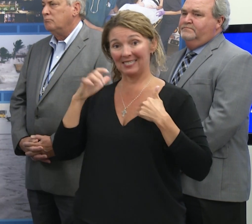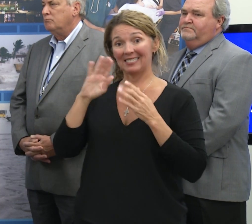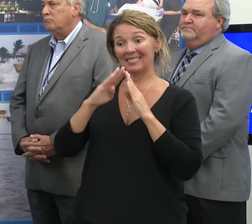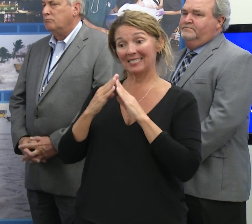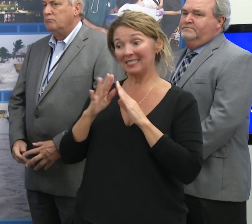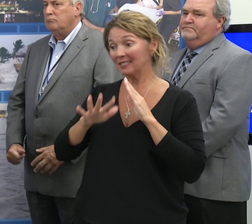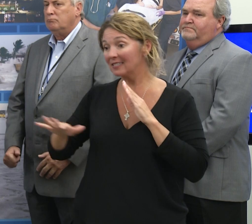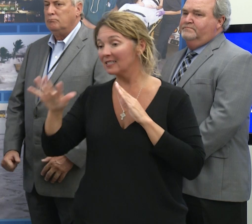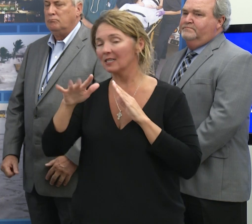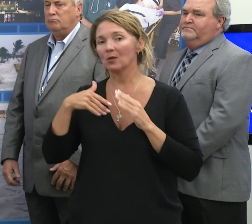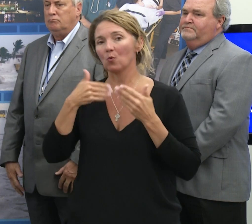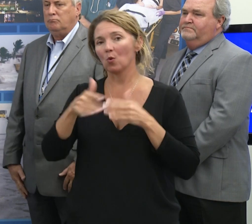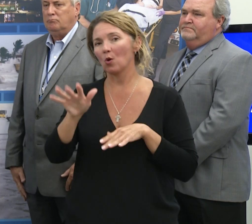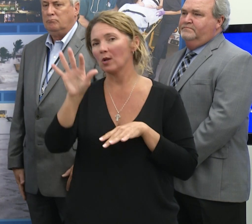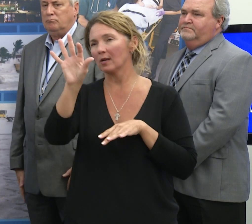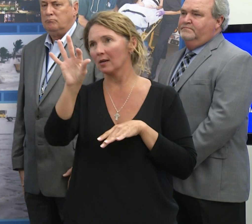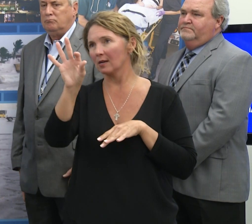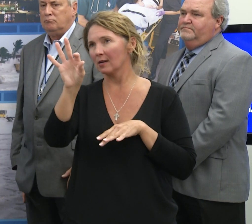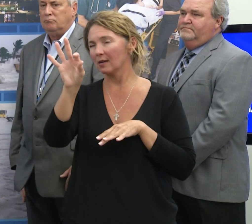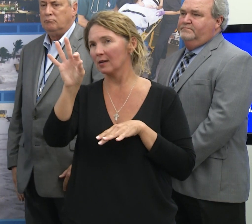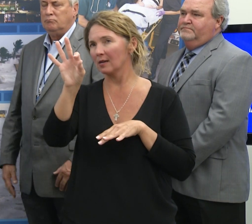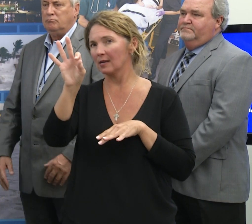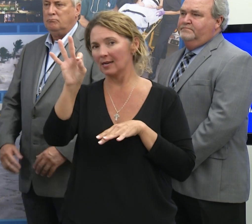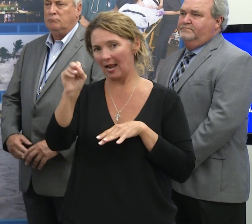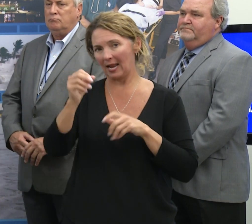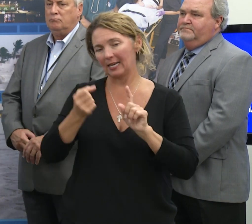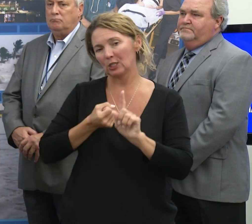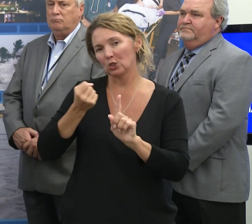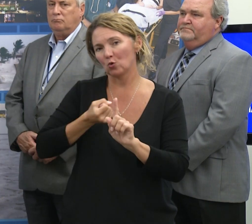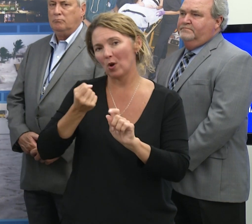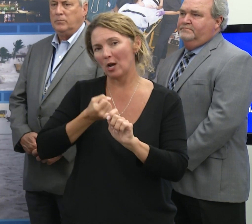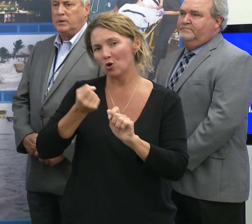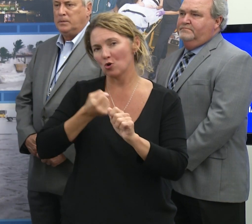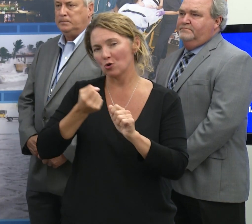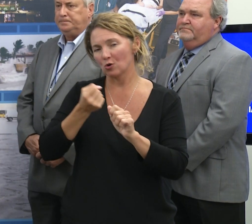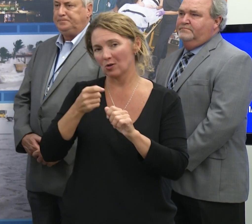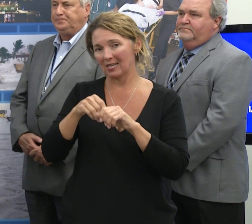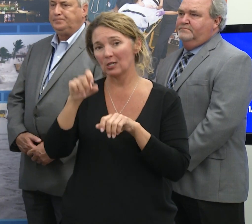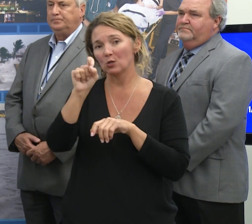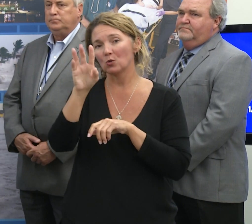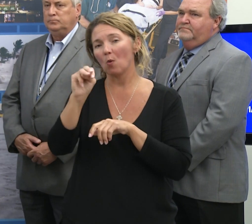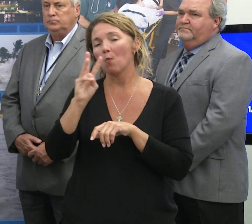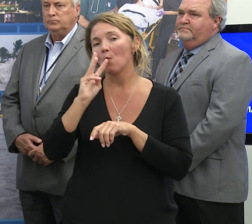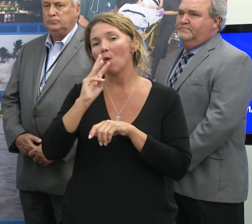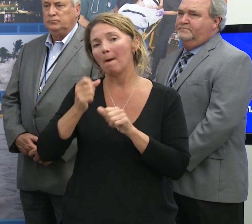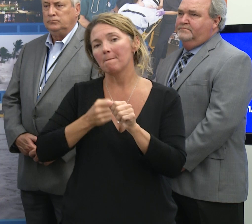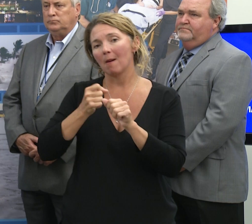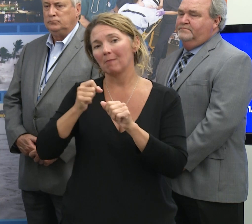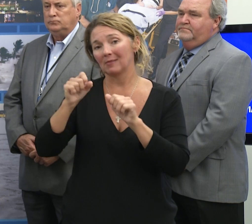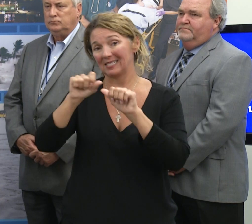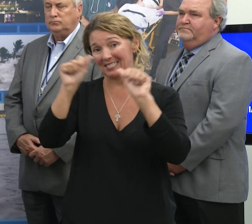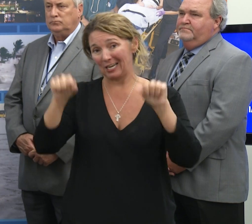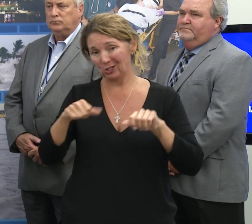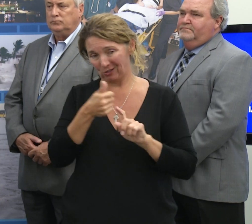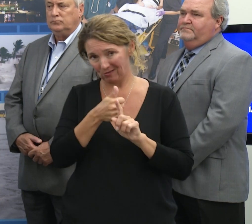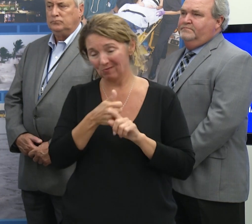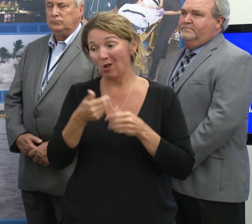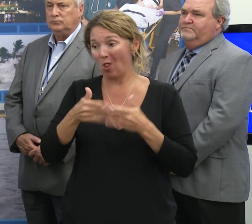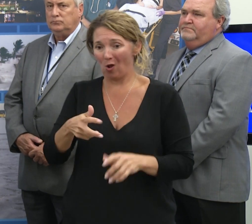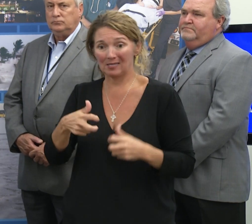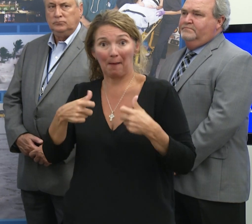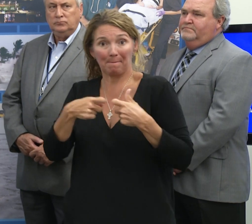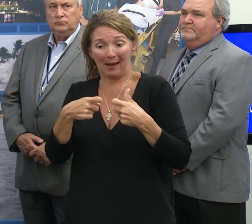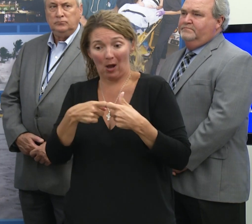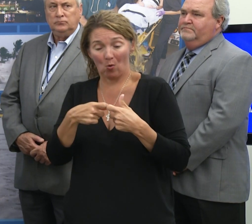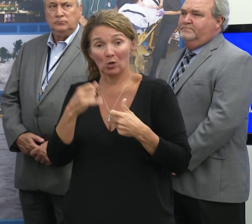is that we lost 90 generators at our stormwater pump stations. We lost power to them, which